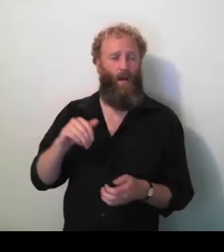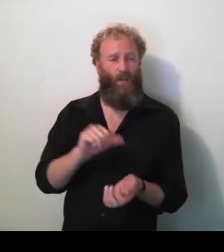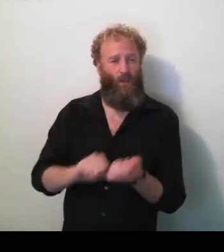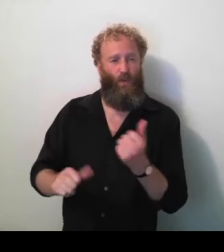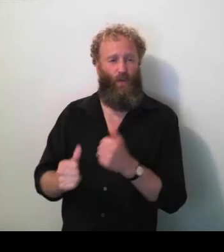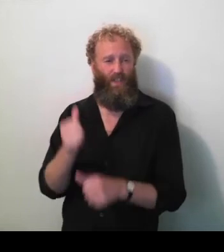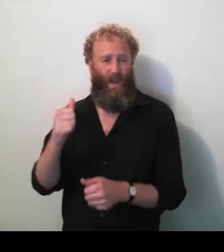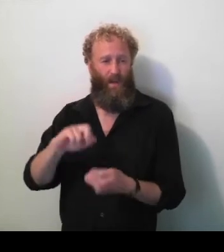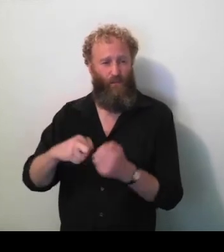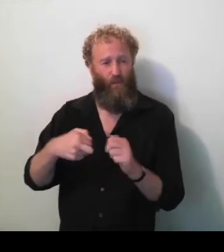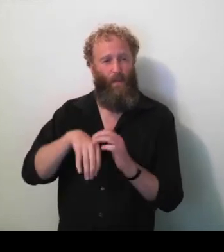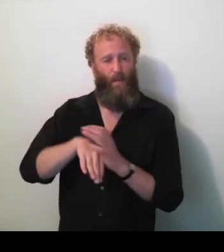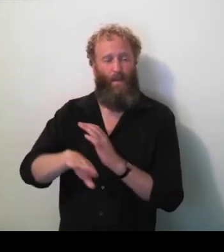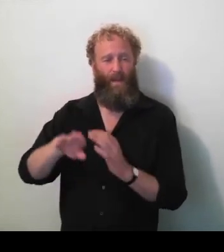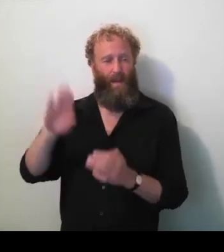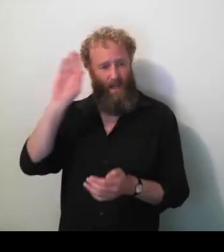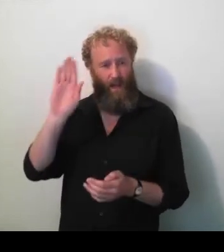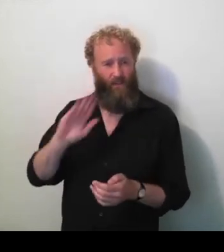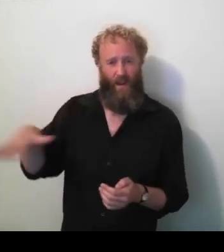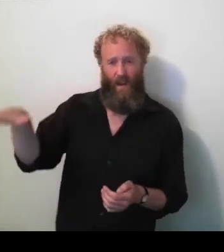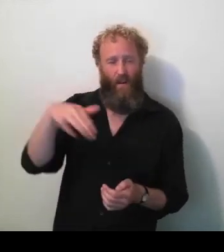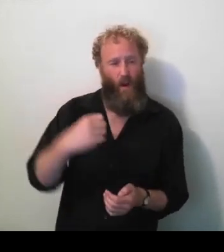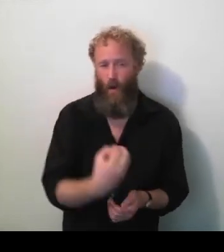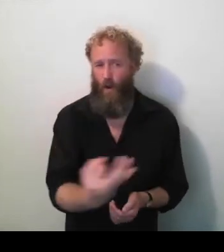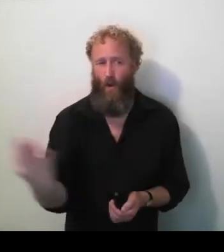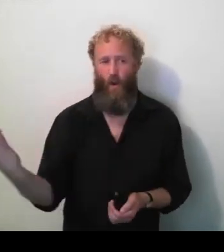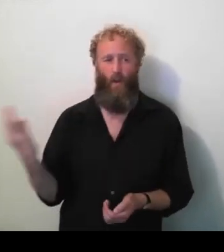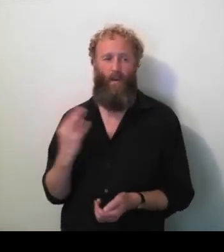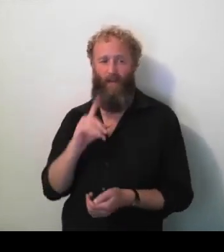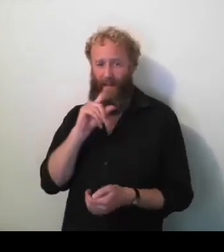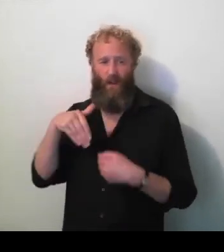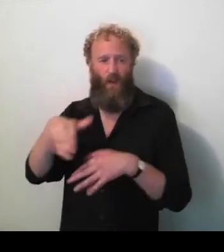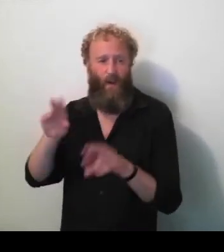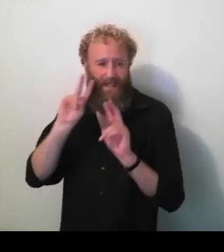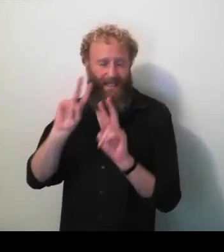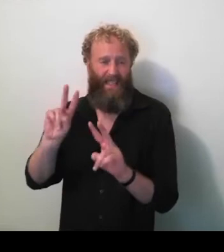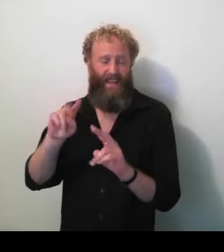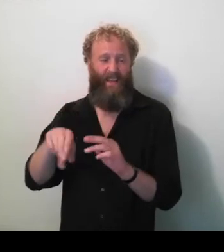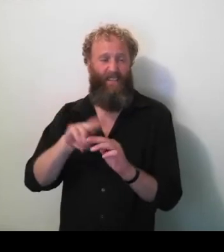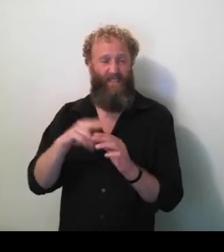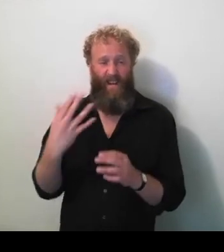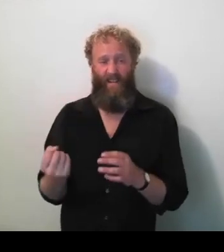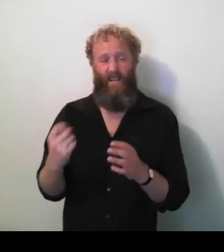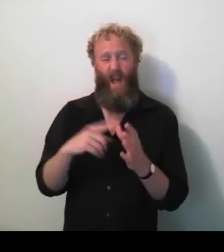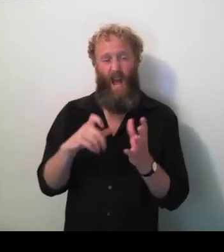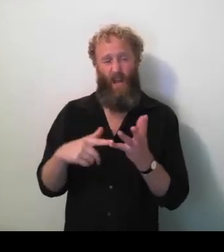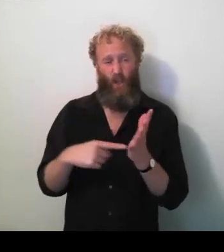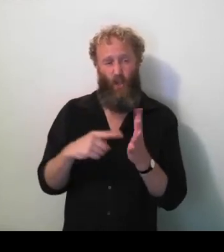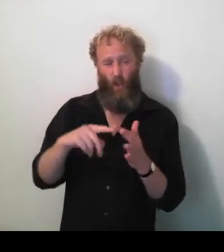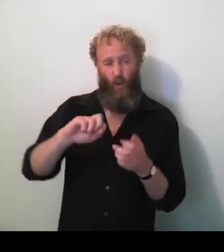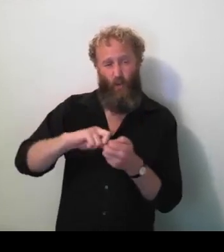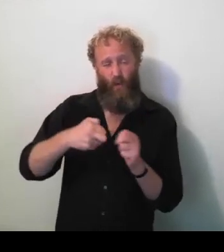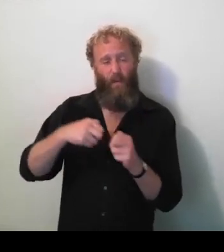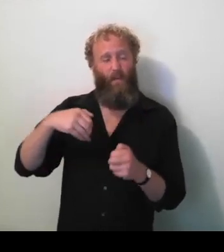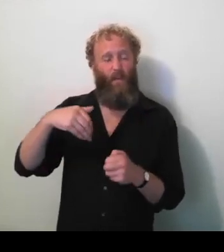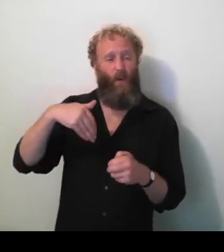no one for them to see. When there are acute episodes, they end up going into a major hospital for a night, then they're returned back.